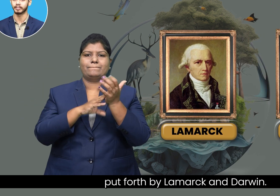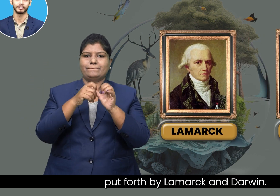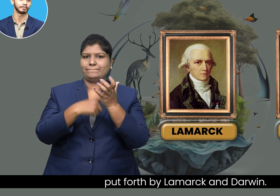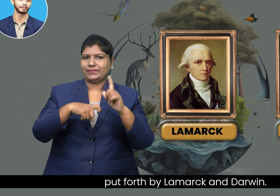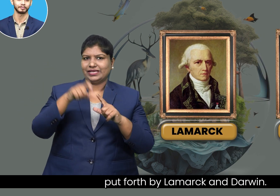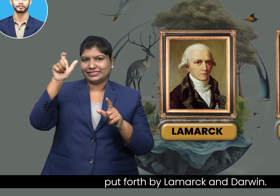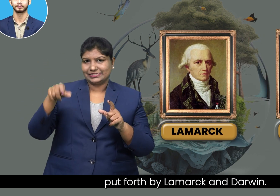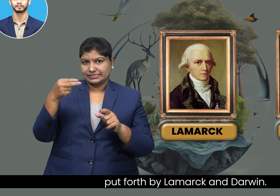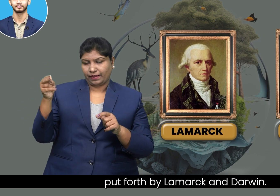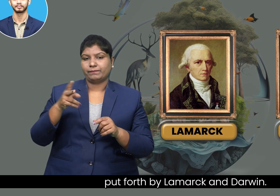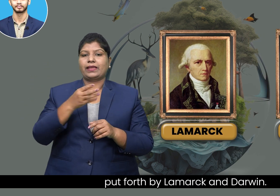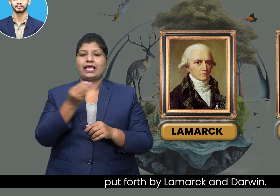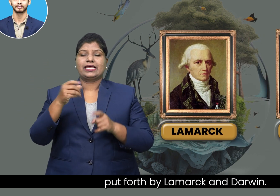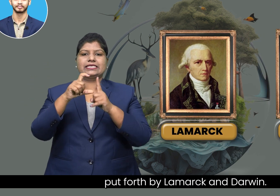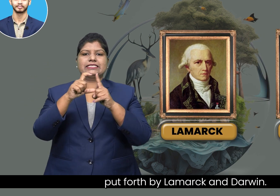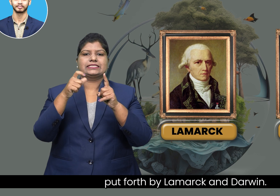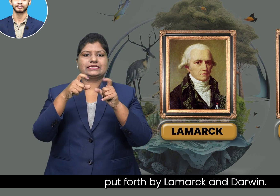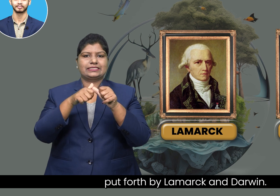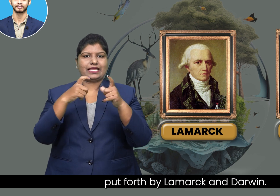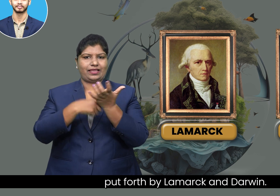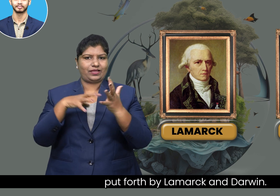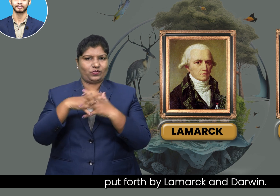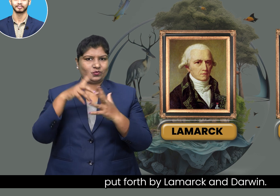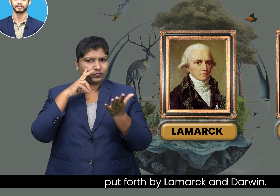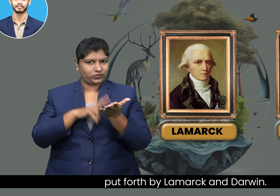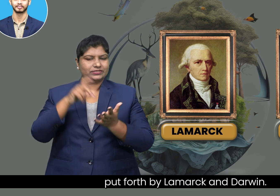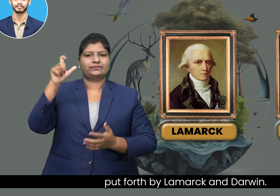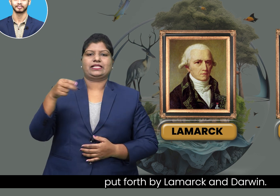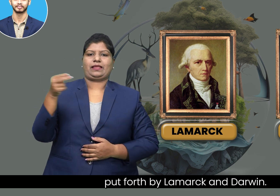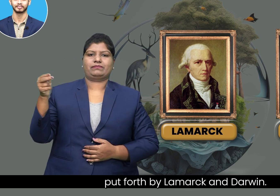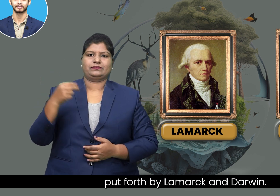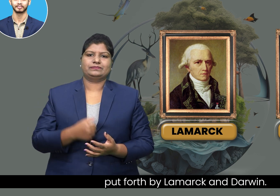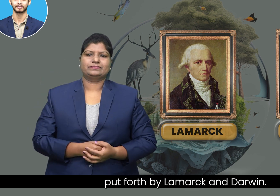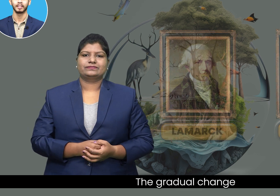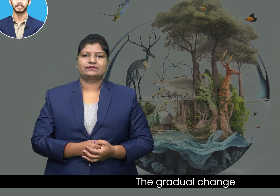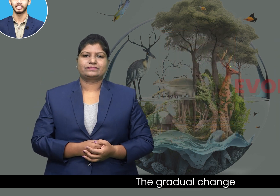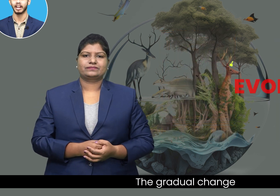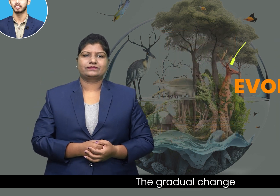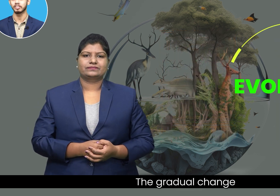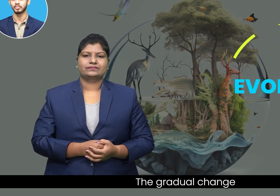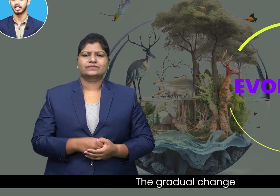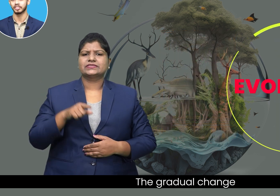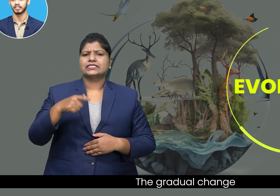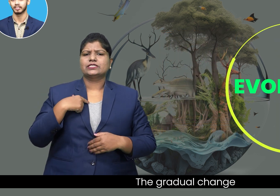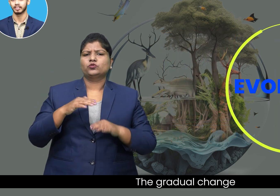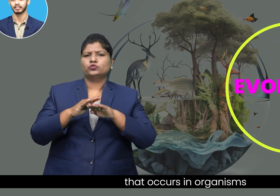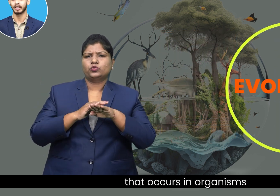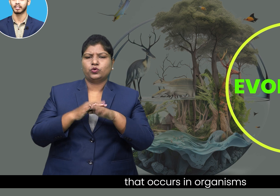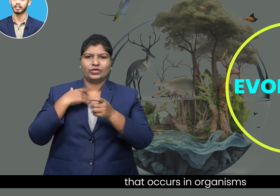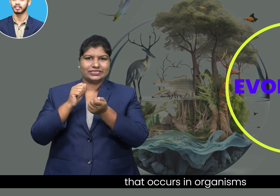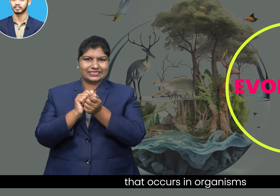the gradual change that occurs